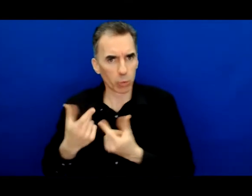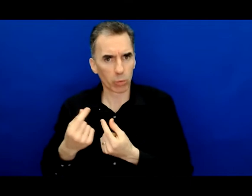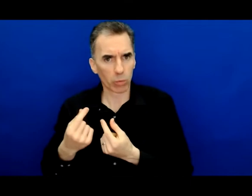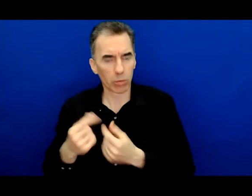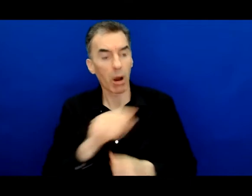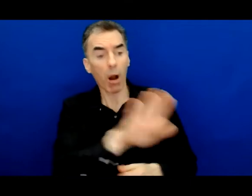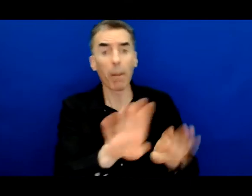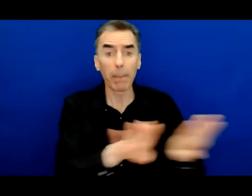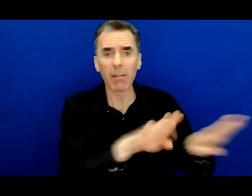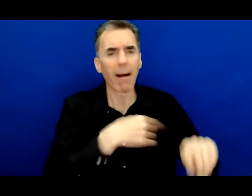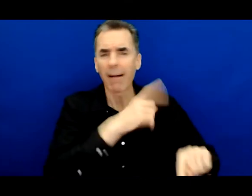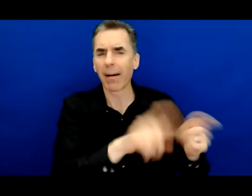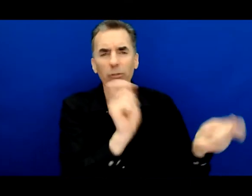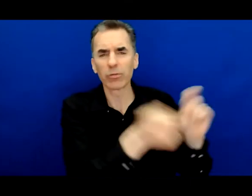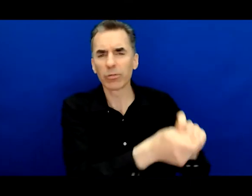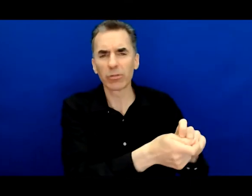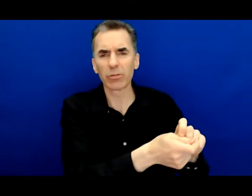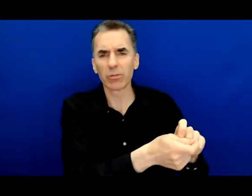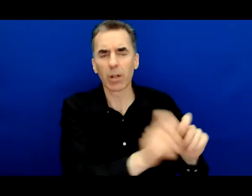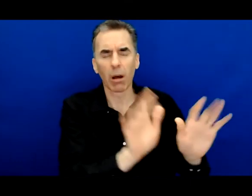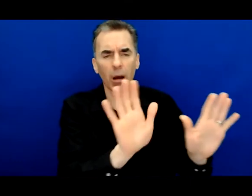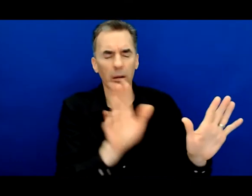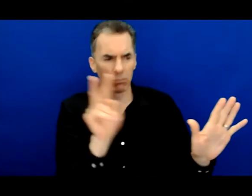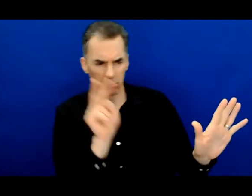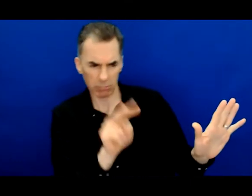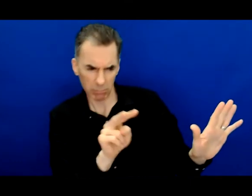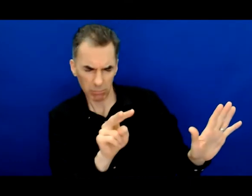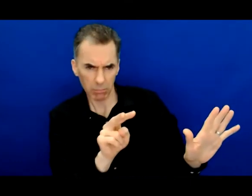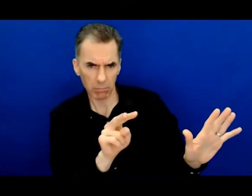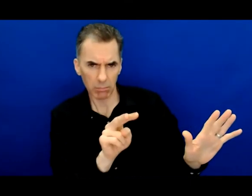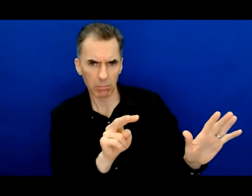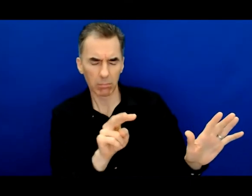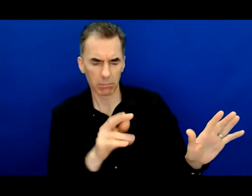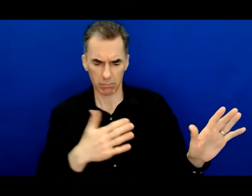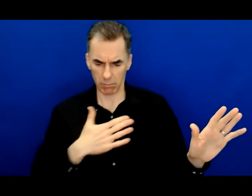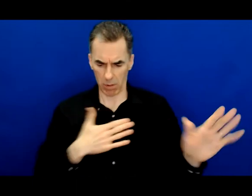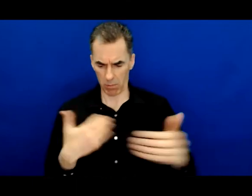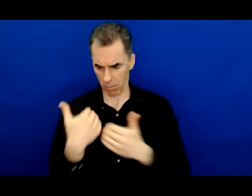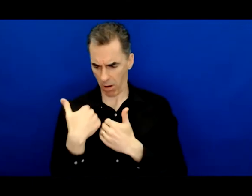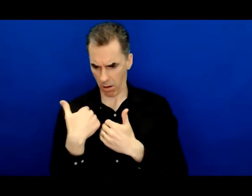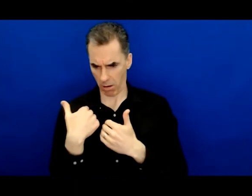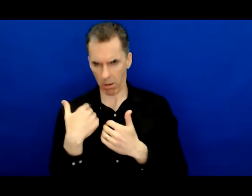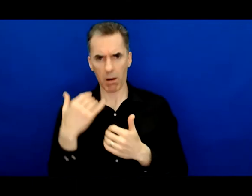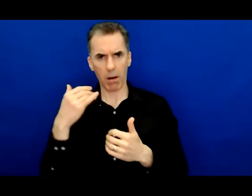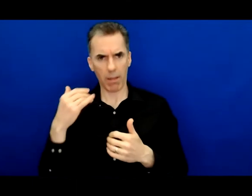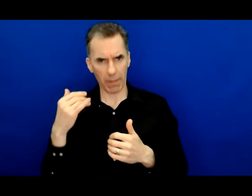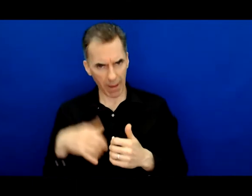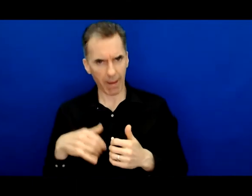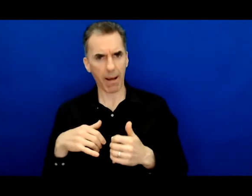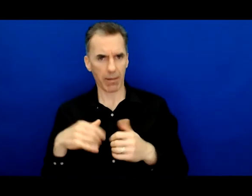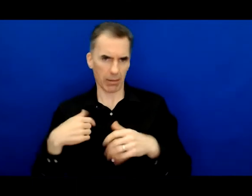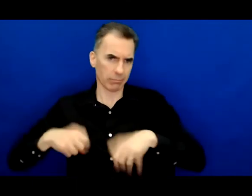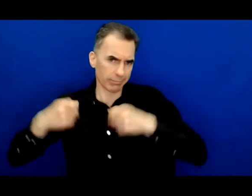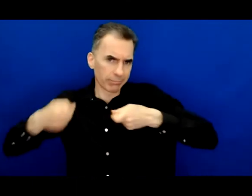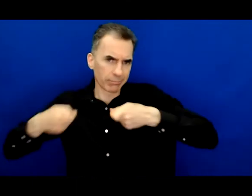behaviors what you can do is to figure out what role are you playing in the dynamic between you and that person or